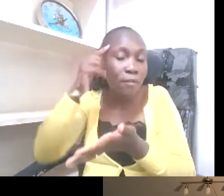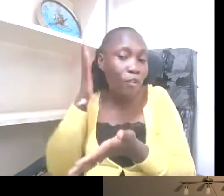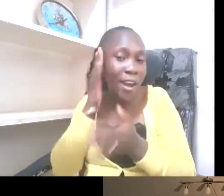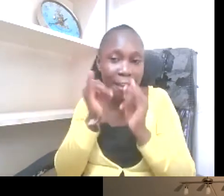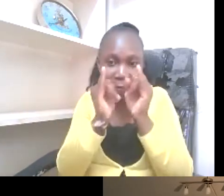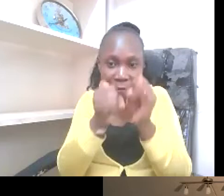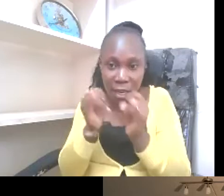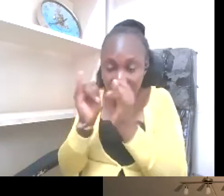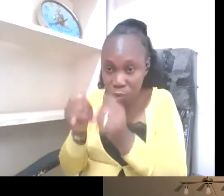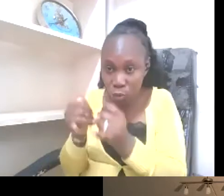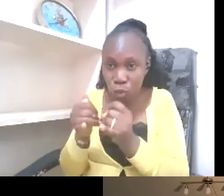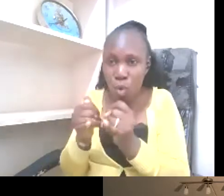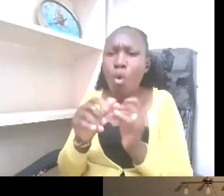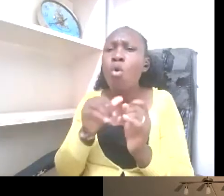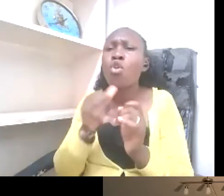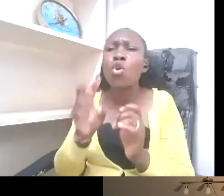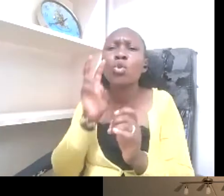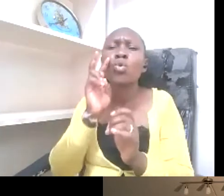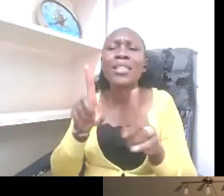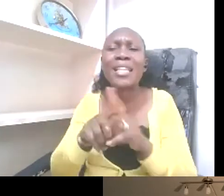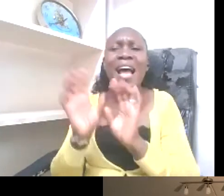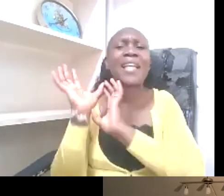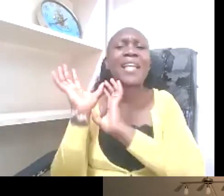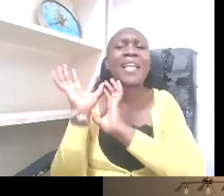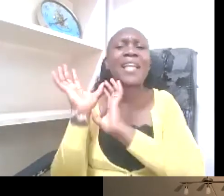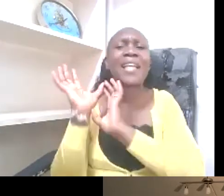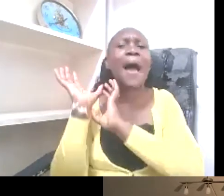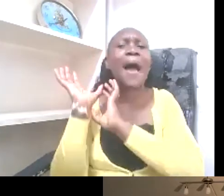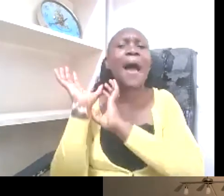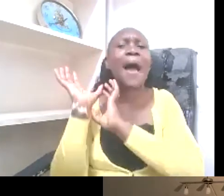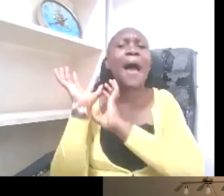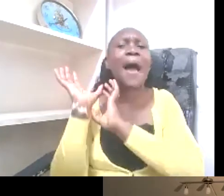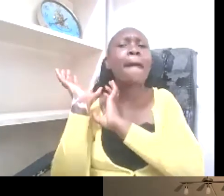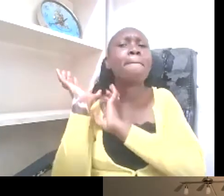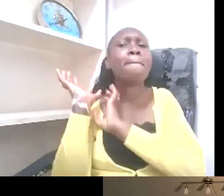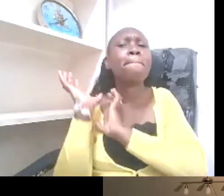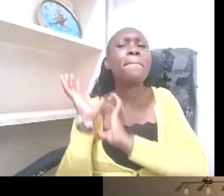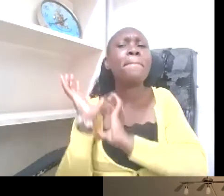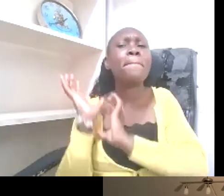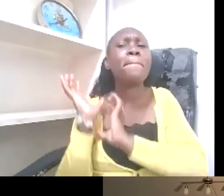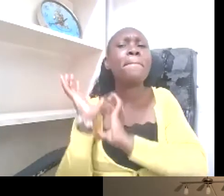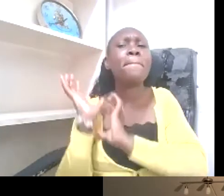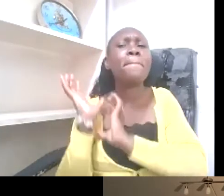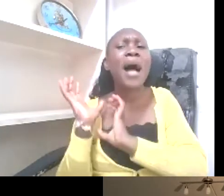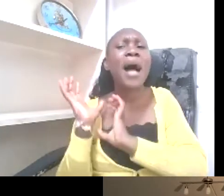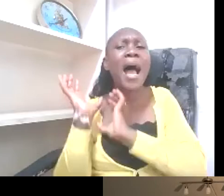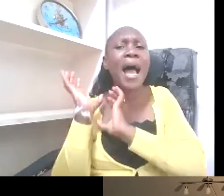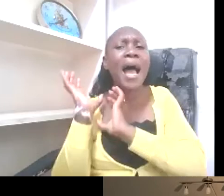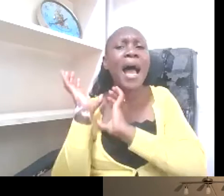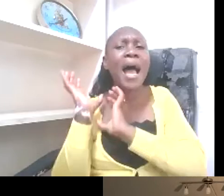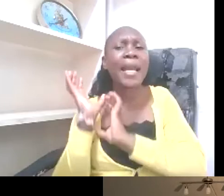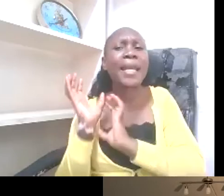be seen as a burden but as an opportunity to also be more inclusive of anyone really wanting to participate.